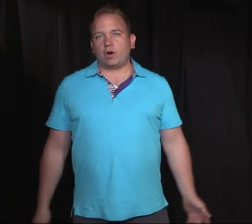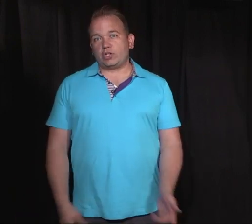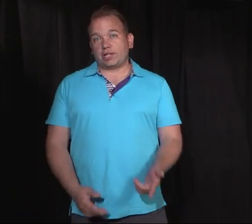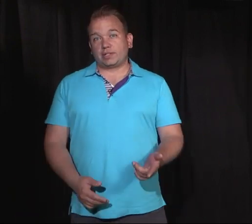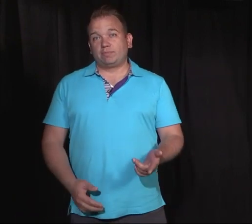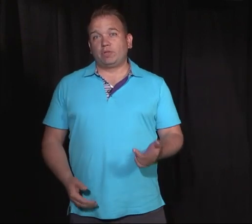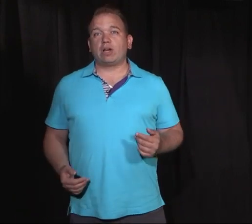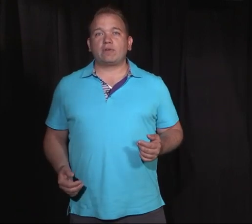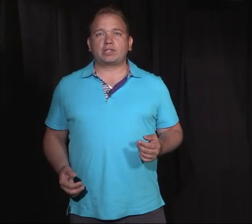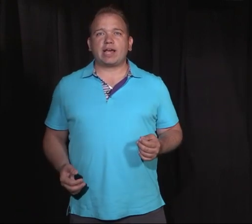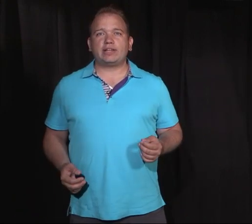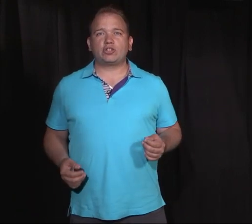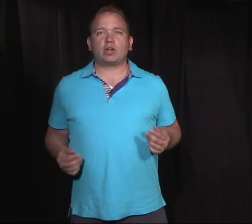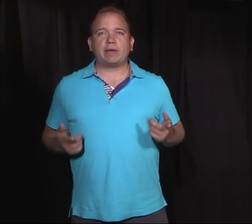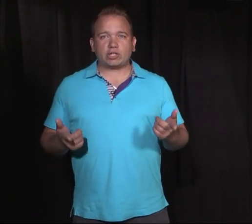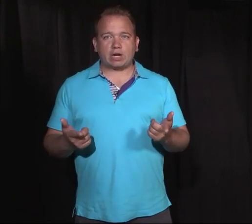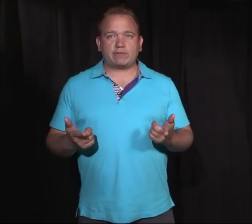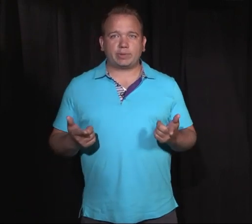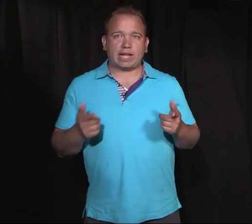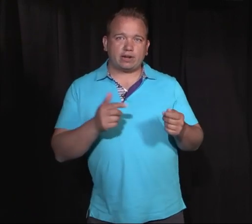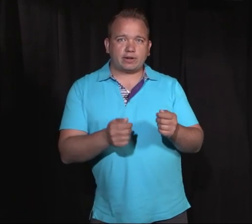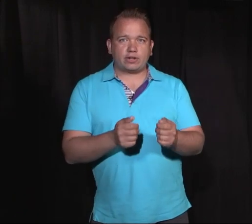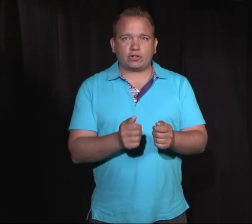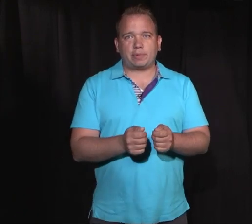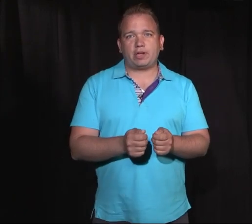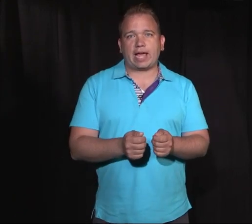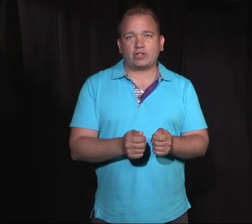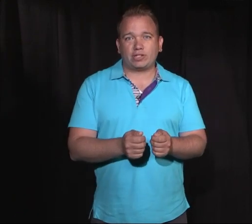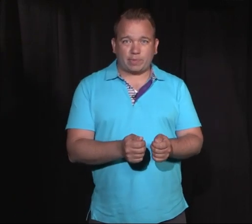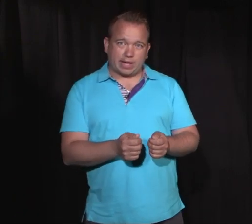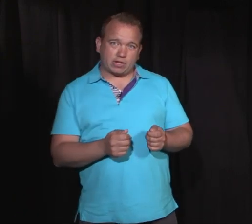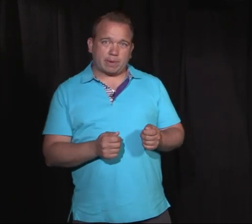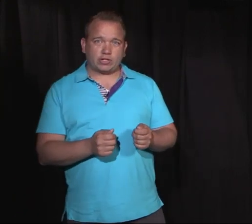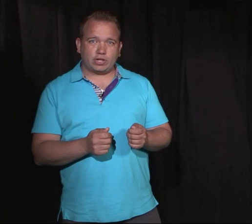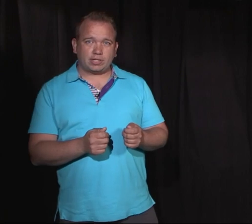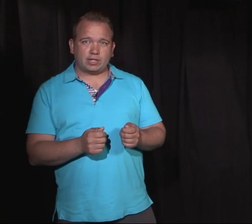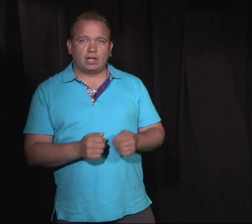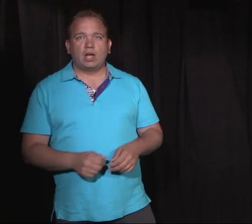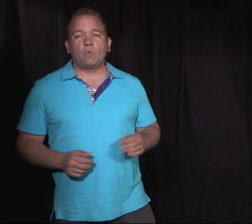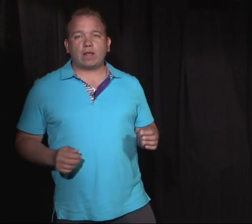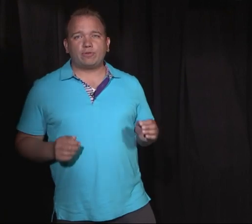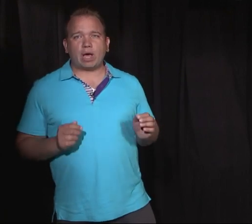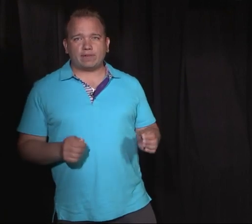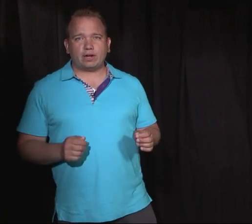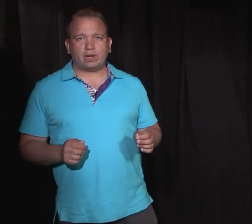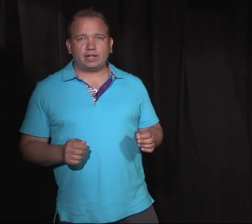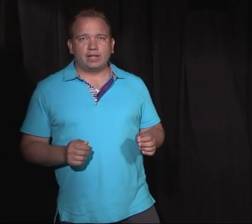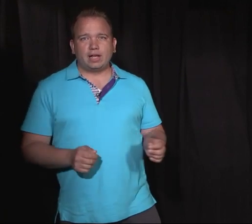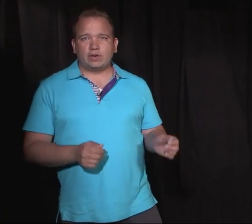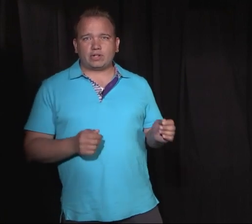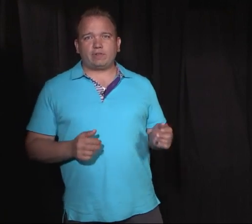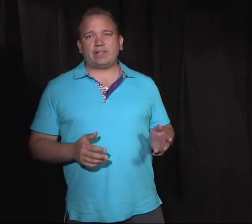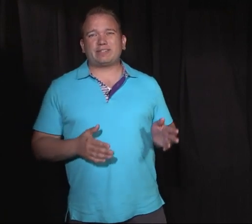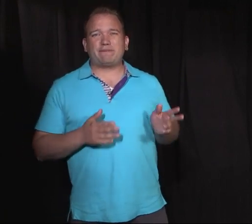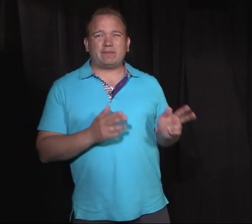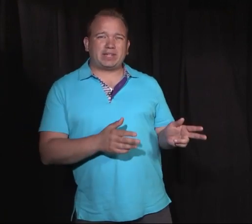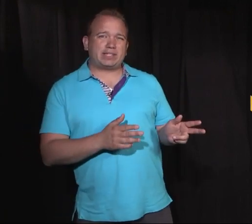Emojis. You know those tiny digital picture graphs we send on our digital communications to enhance our messages? Well, if you haven't heard, there's a new release of 56